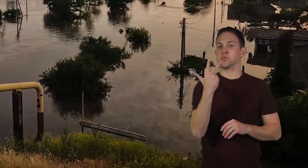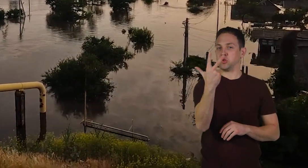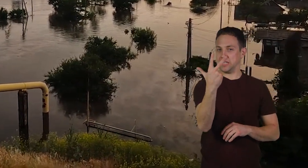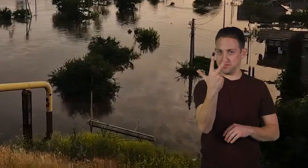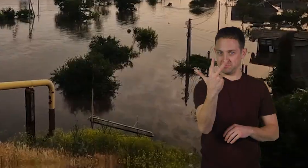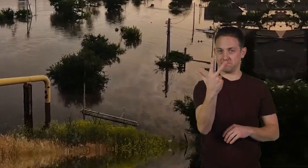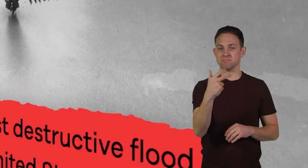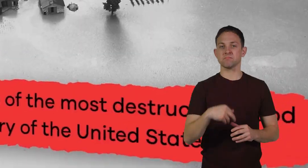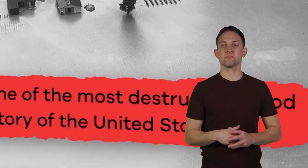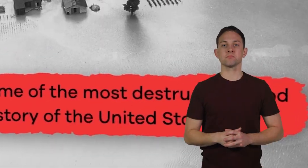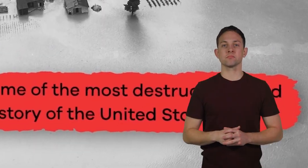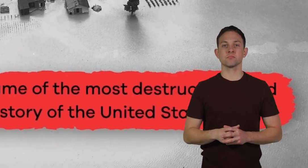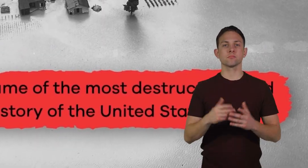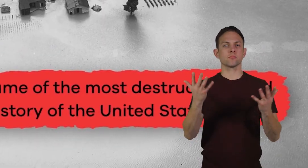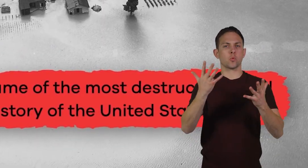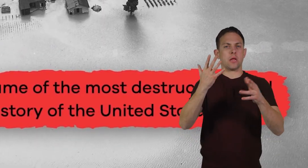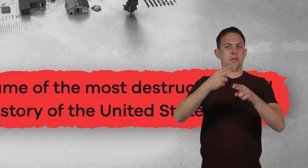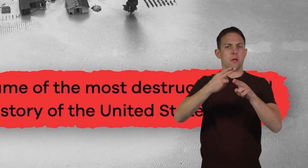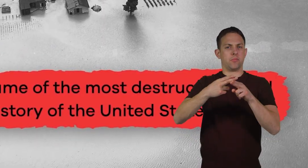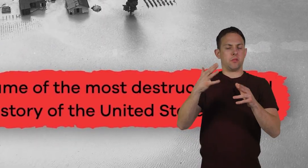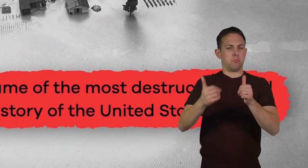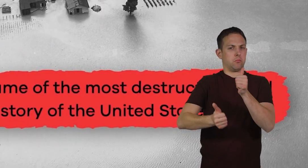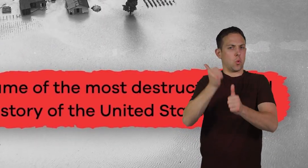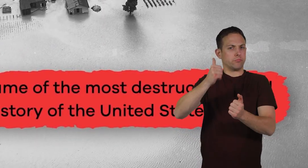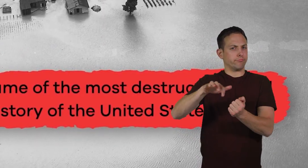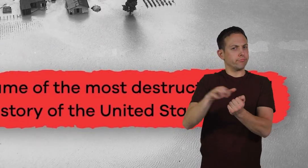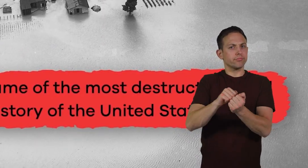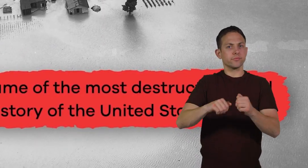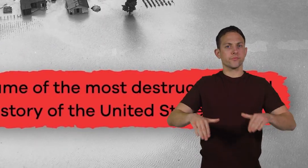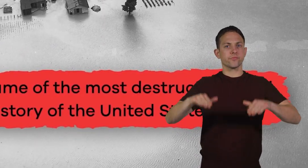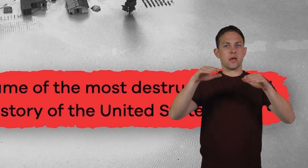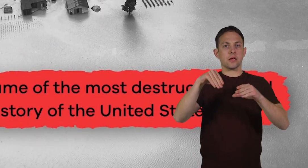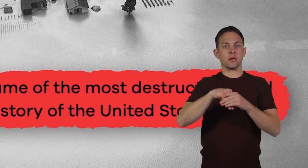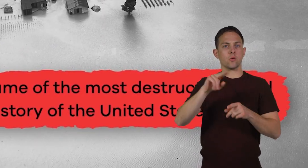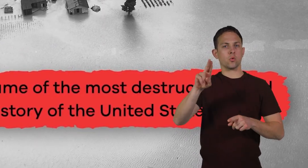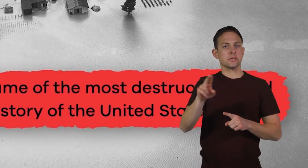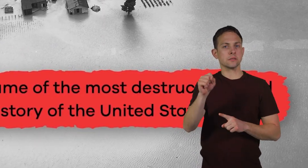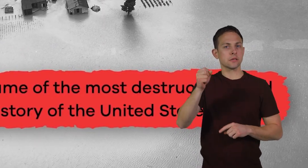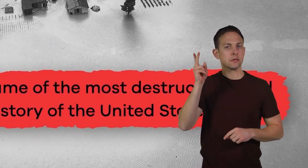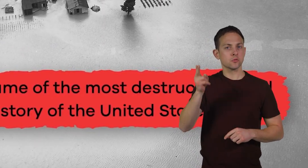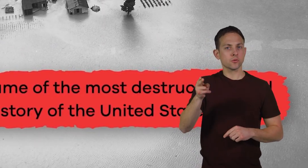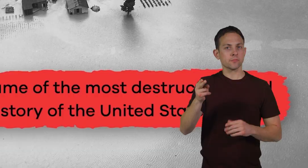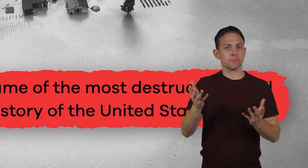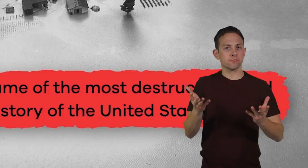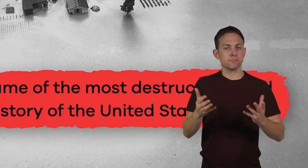Three. What is the name of the most destructive flood in the history of the United States?